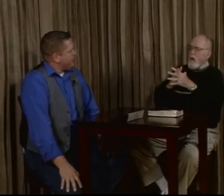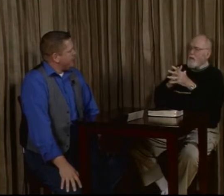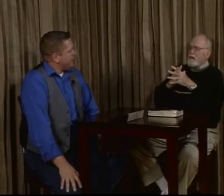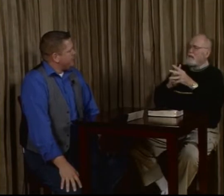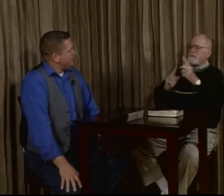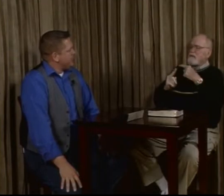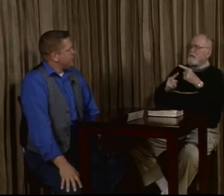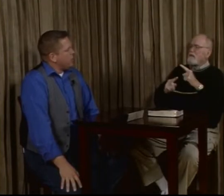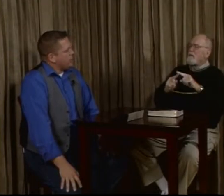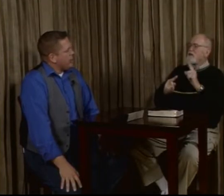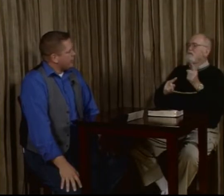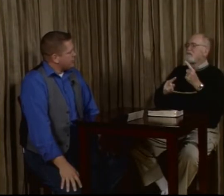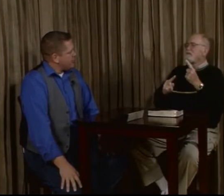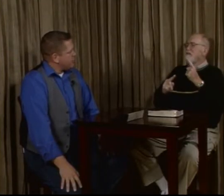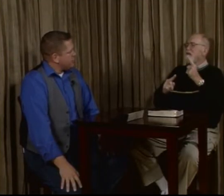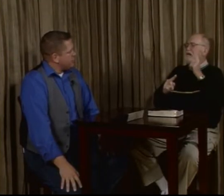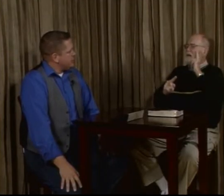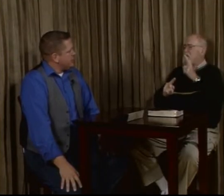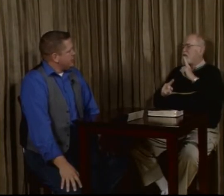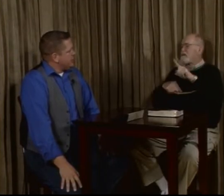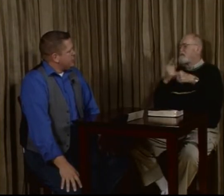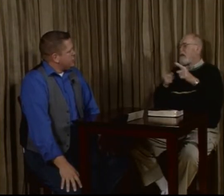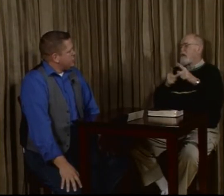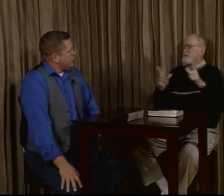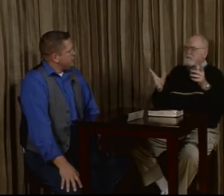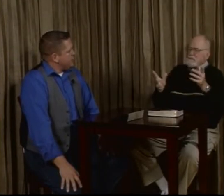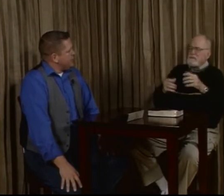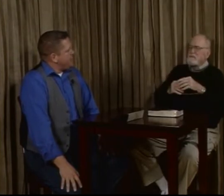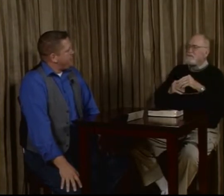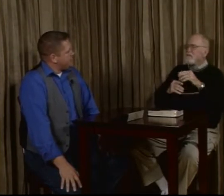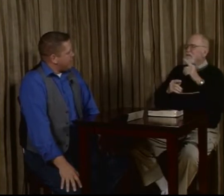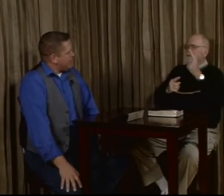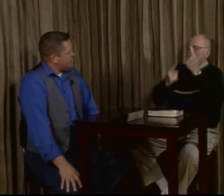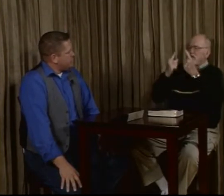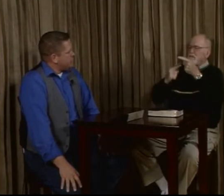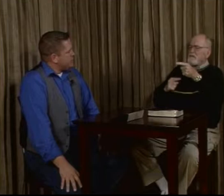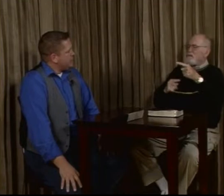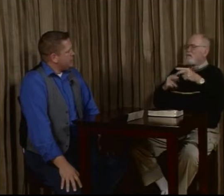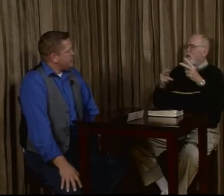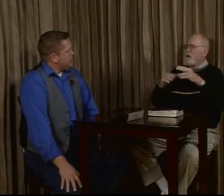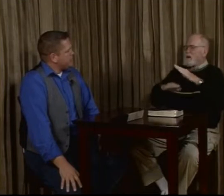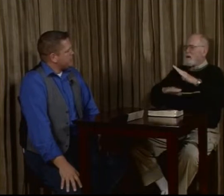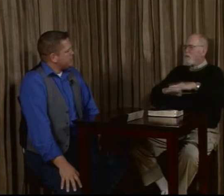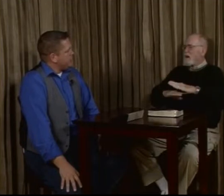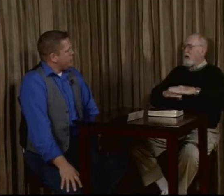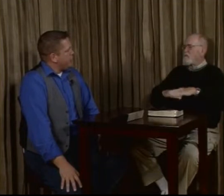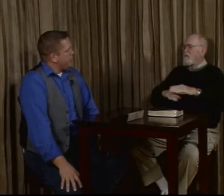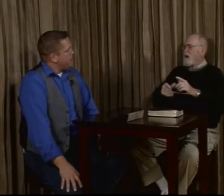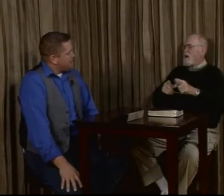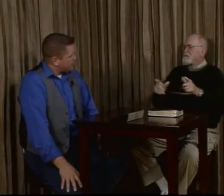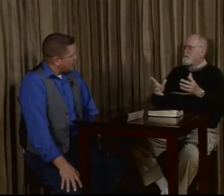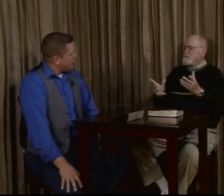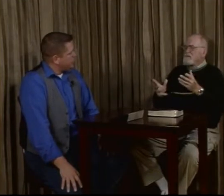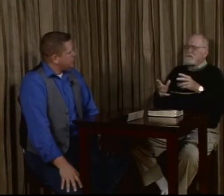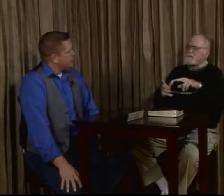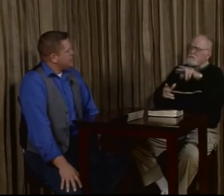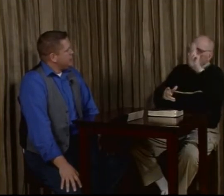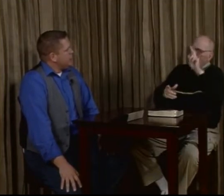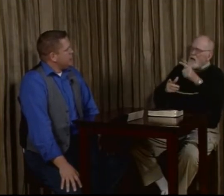light. They didn't call it American Sign Language. It was just deaf sign language. It was considered a minimal language. It